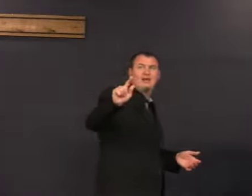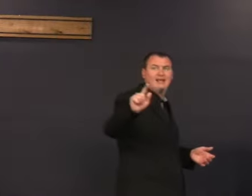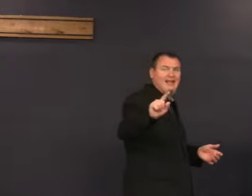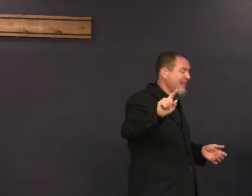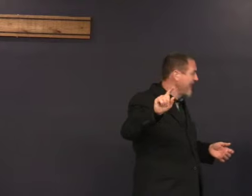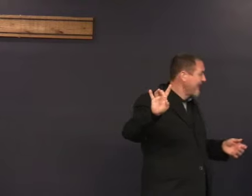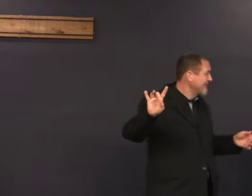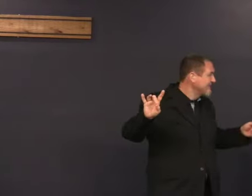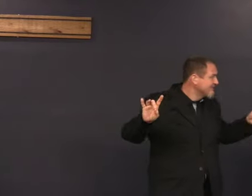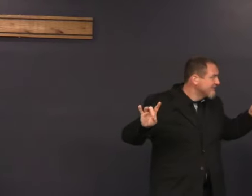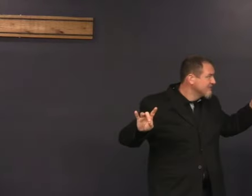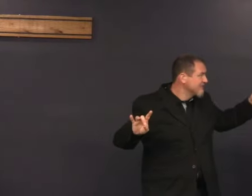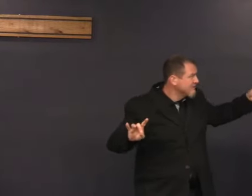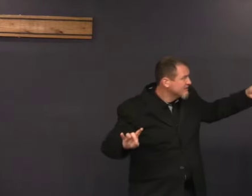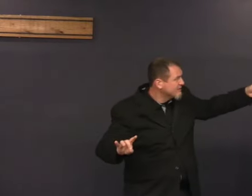verse 28